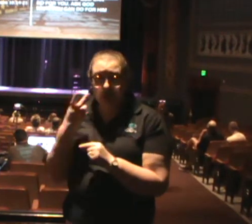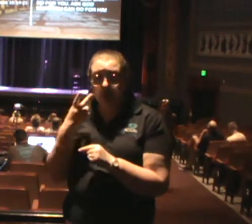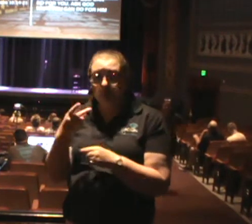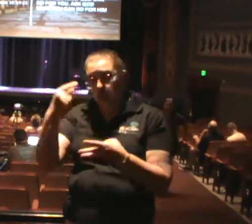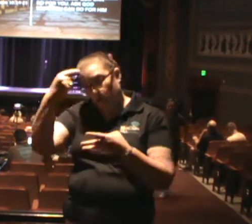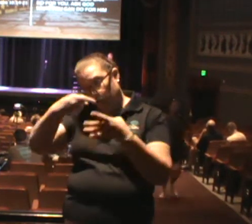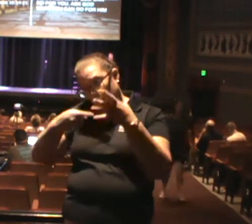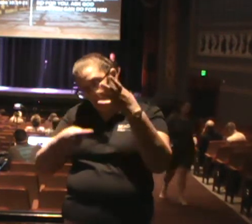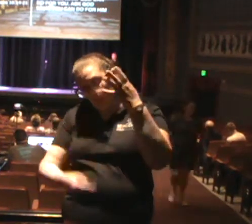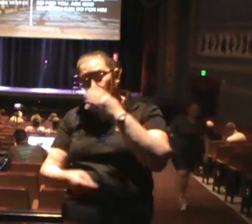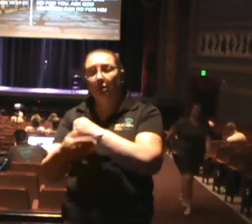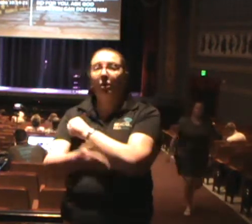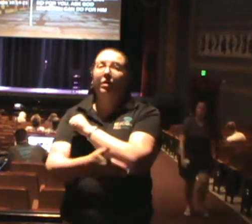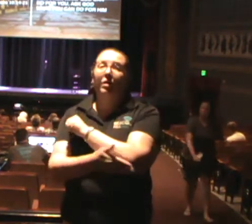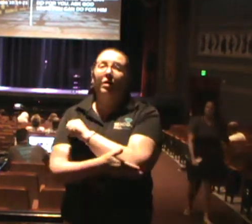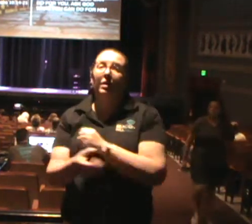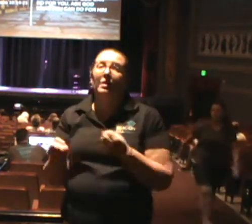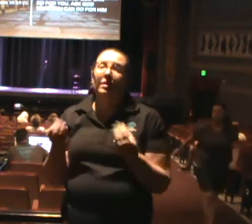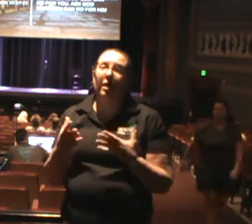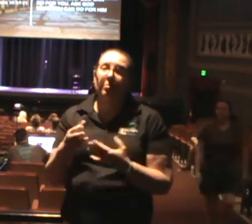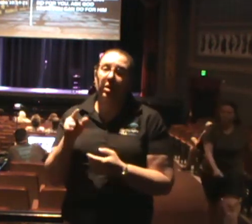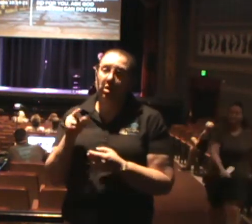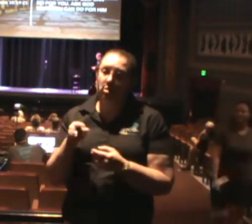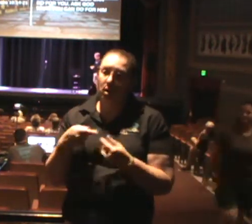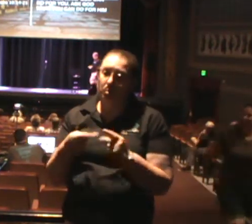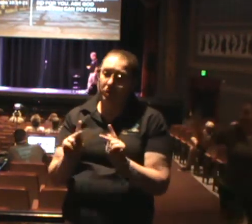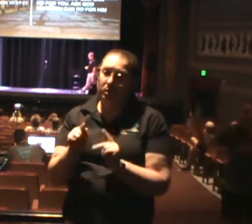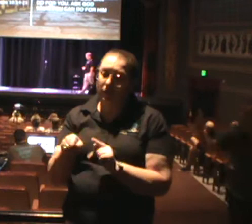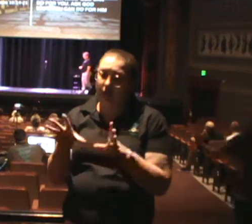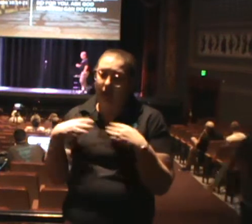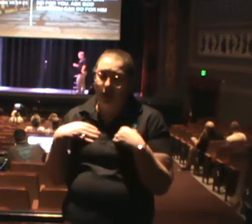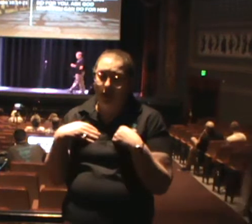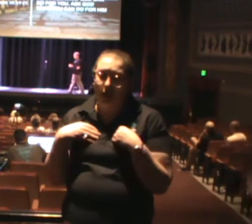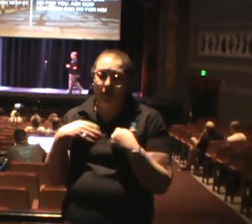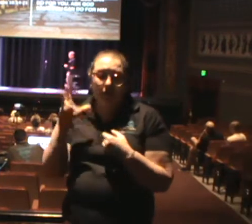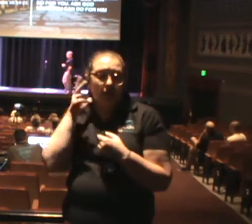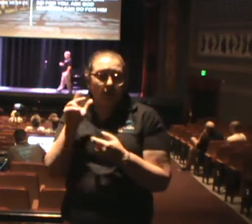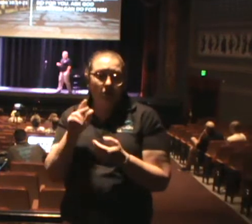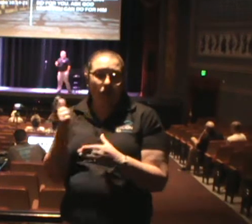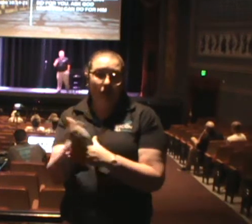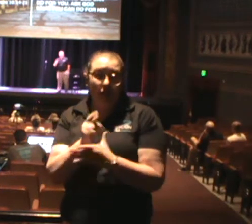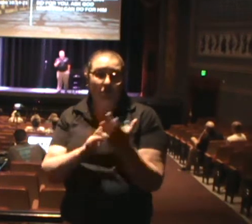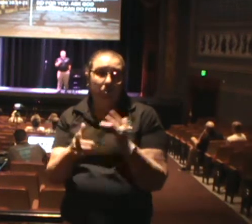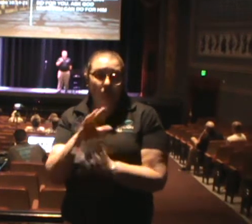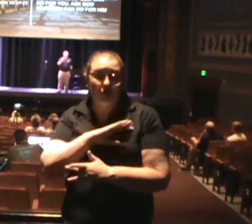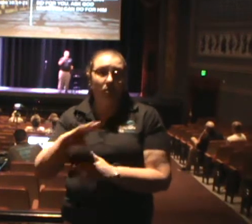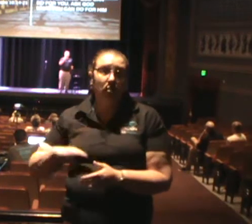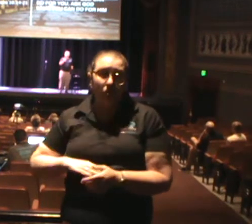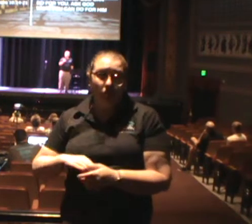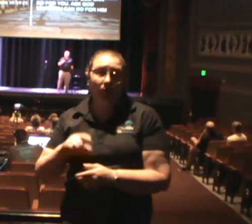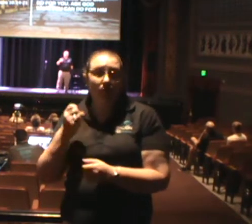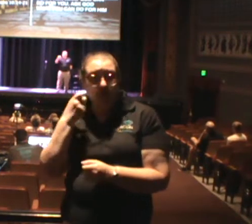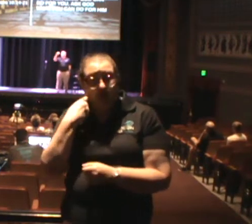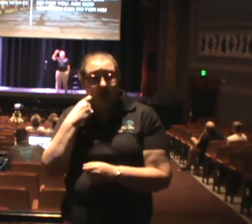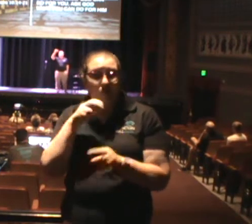countries. You will see how much access that they have to the gospel of Jesus Christ. You can scroll through that. You can actually sit there and they have prayer needs of